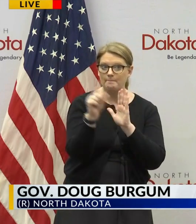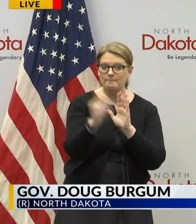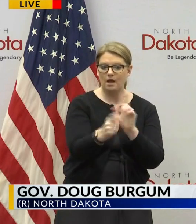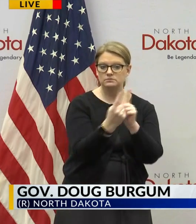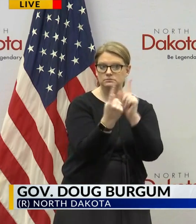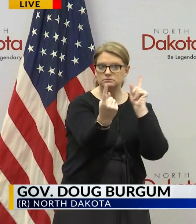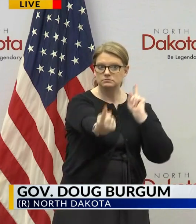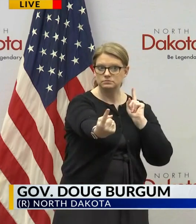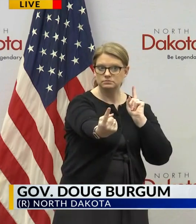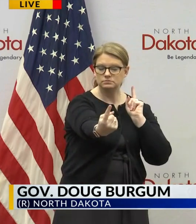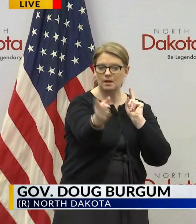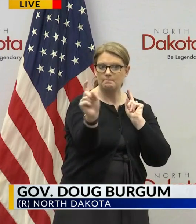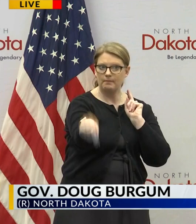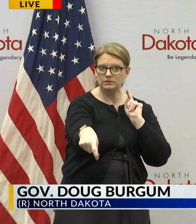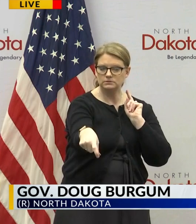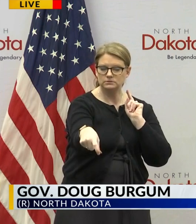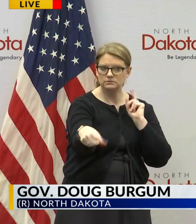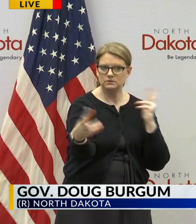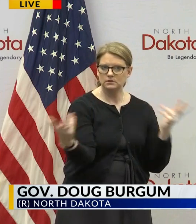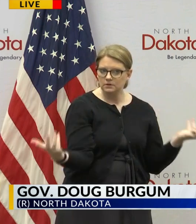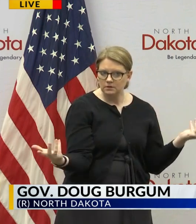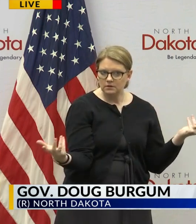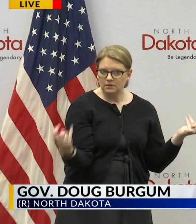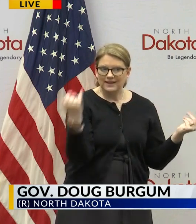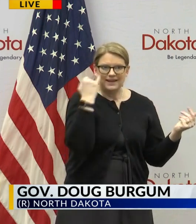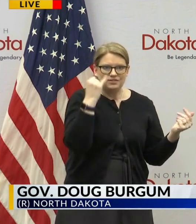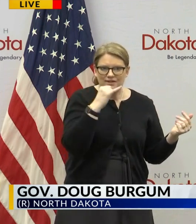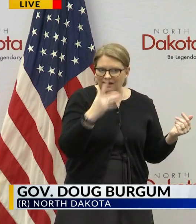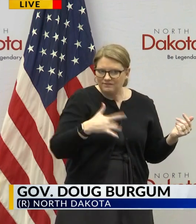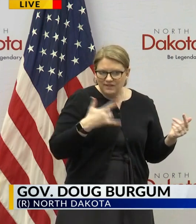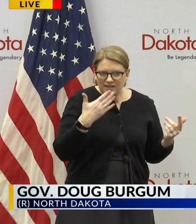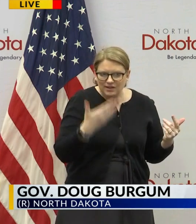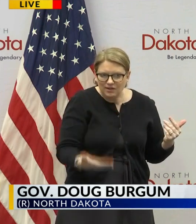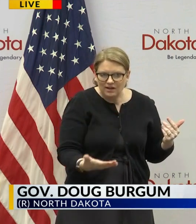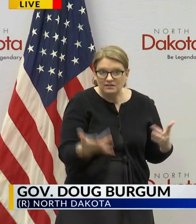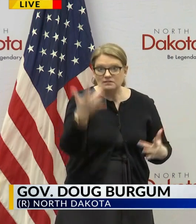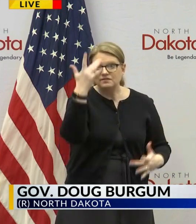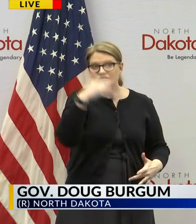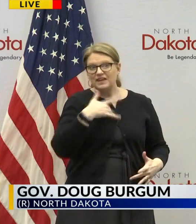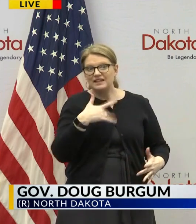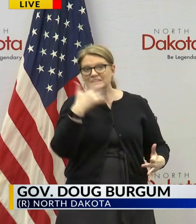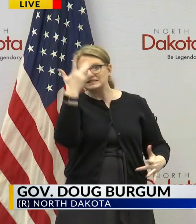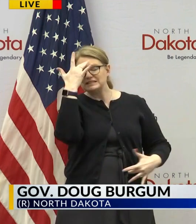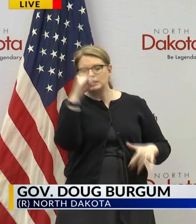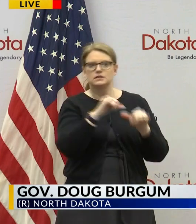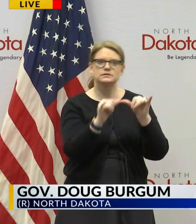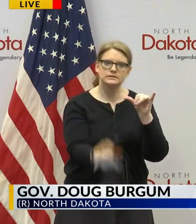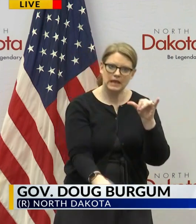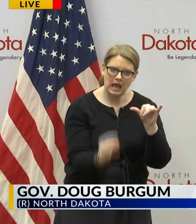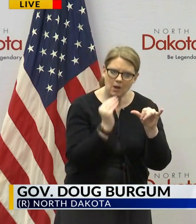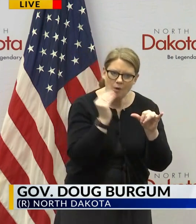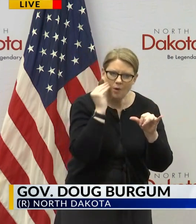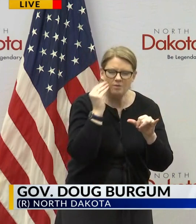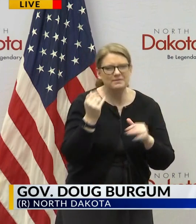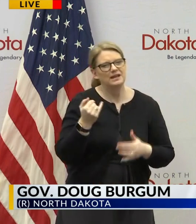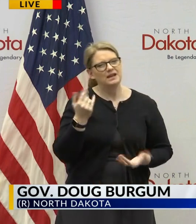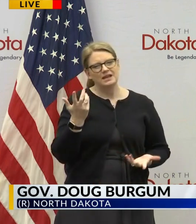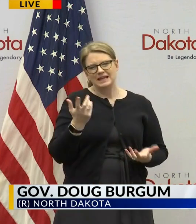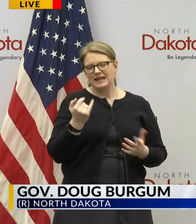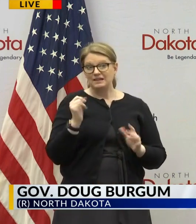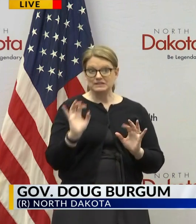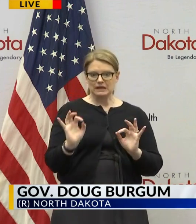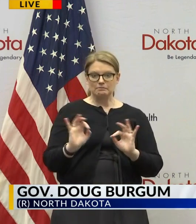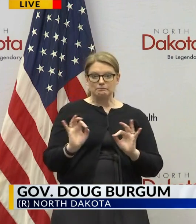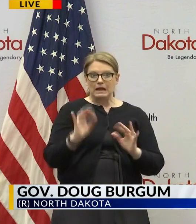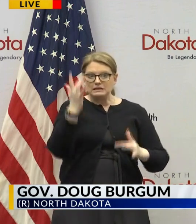again number one if you're at all not feeling well please stay home if you're sick even if it's even it's if it's